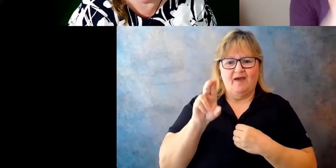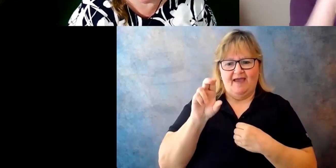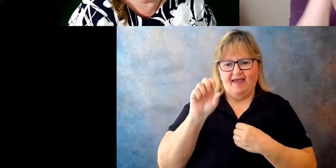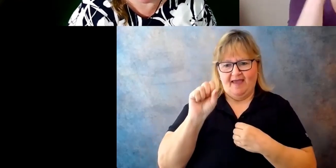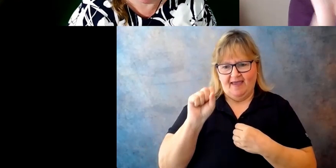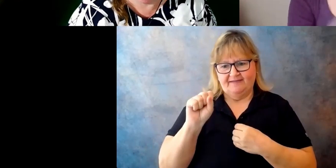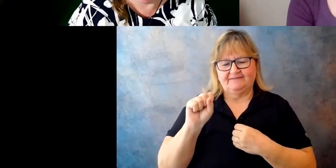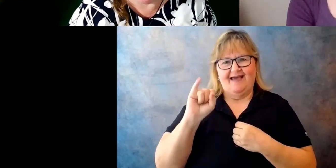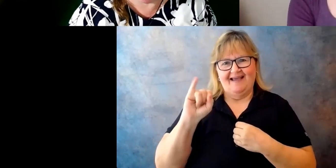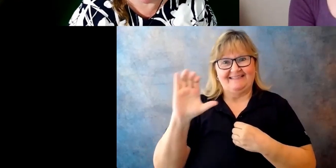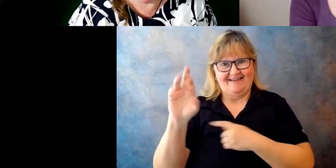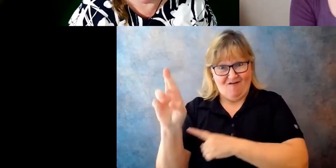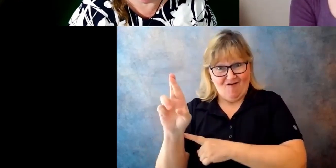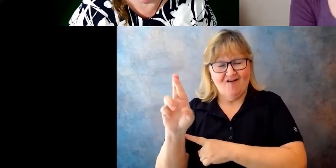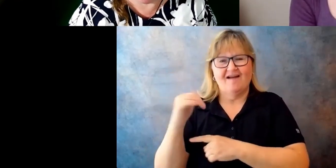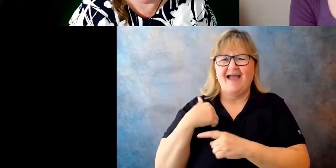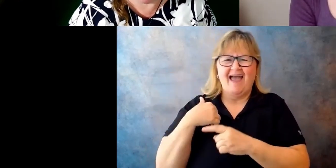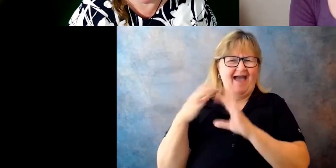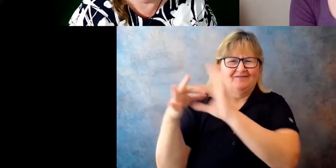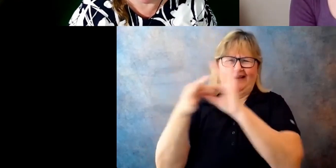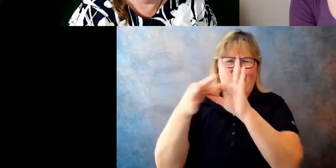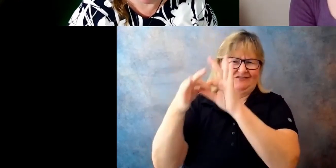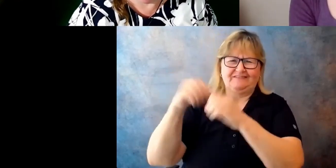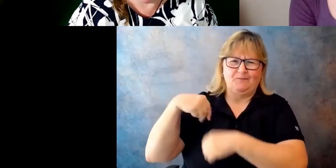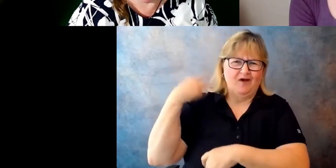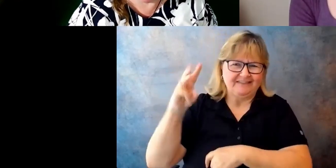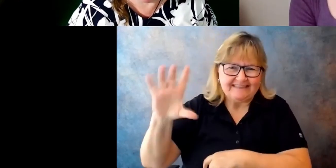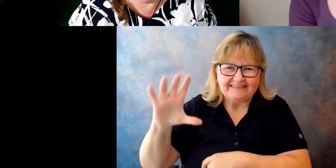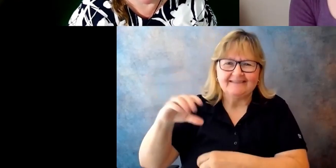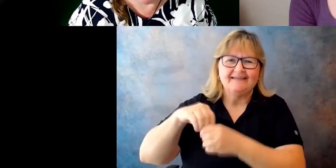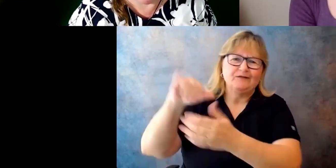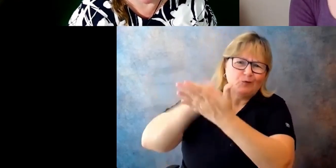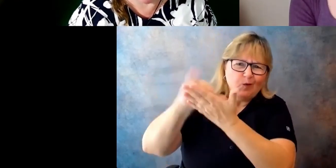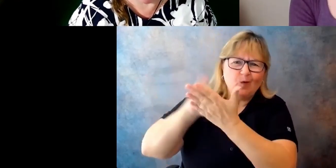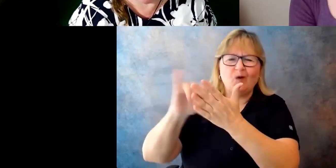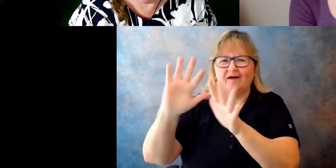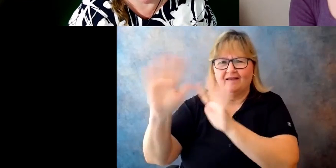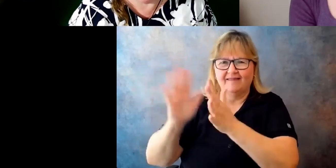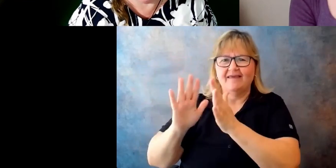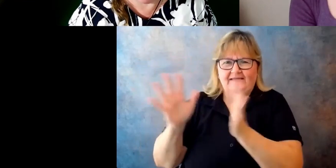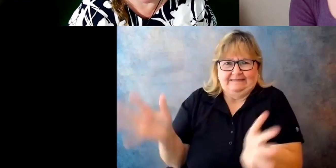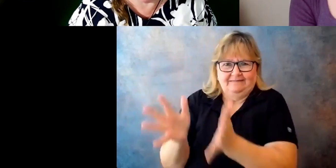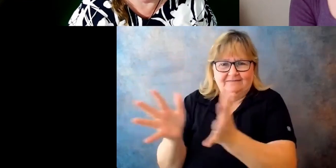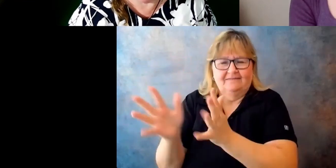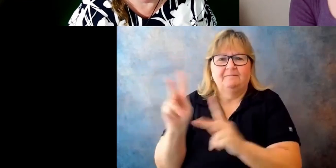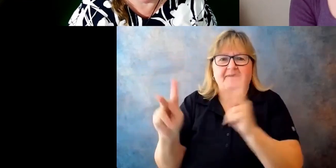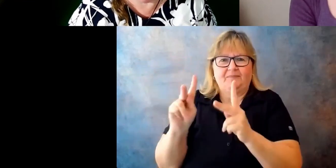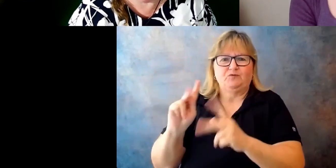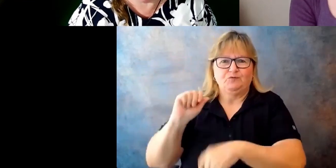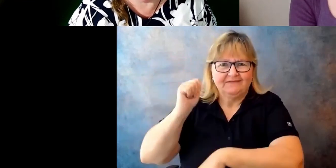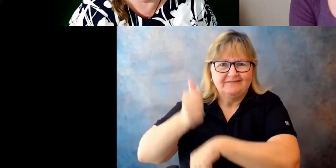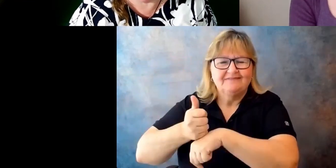in D.C. and in New York, and were able to influence the financing of government programs that were